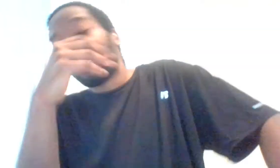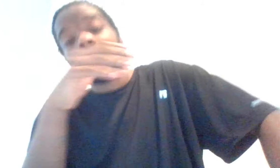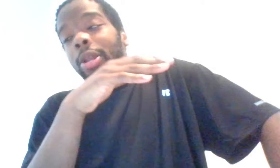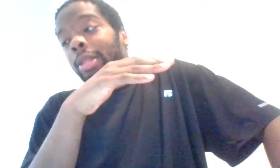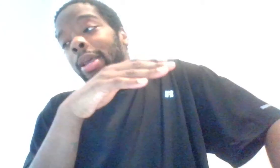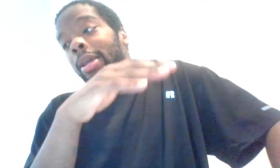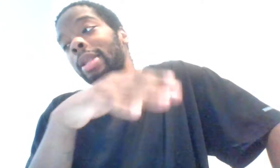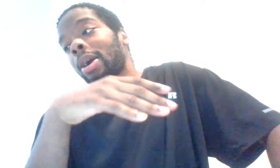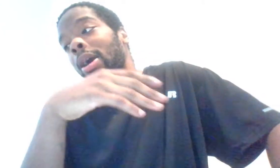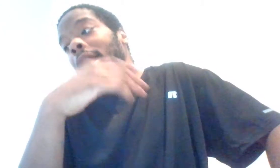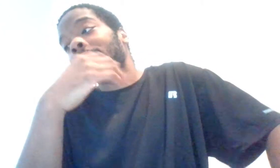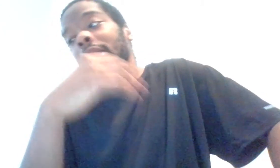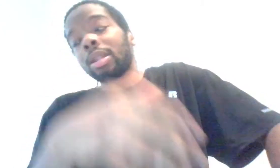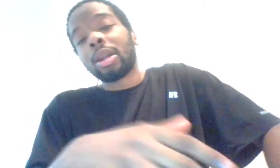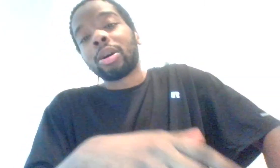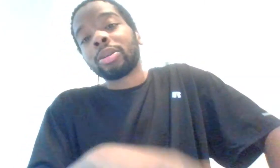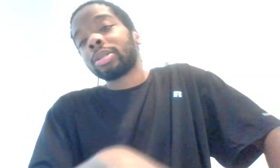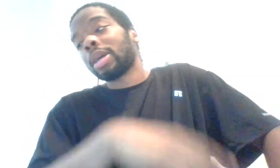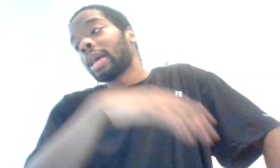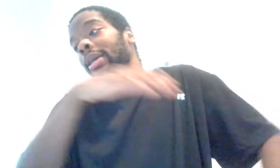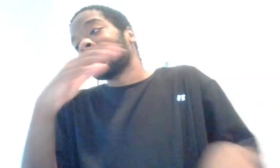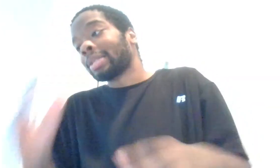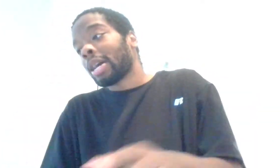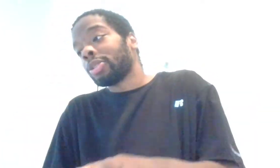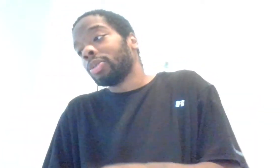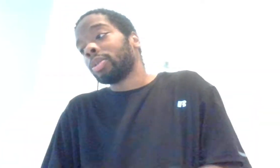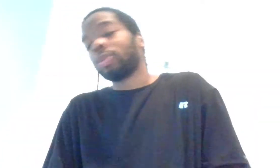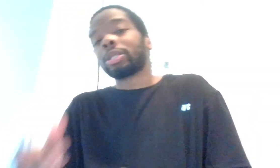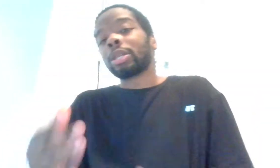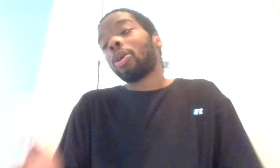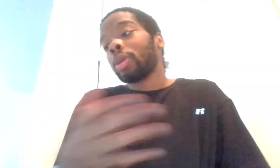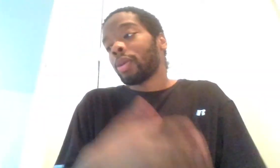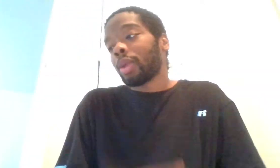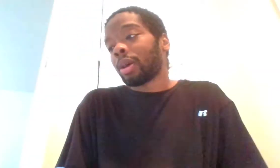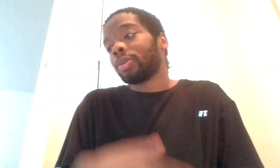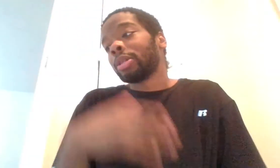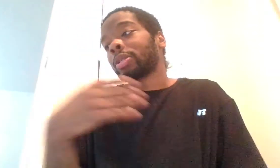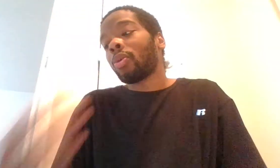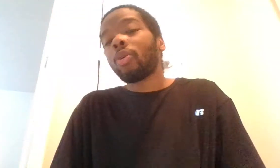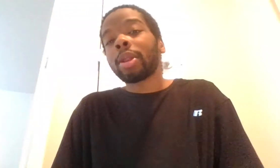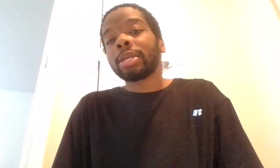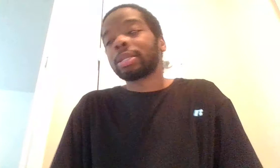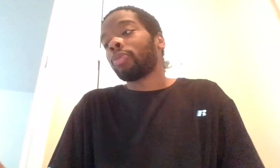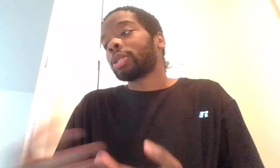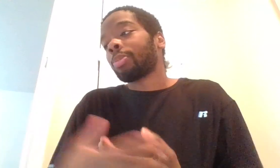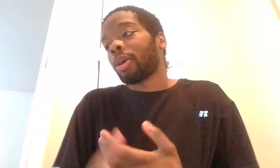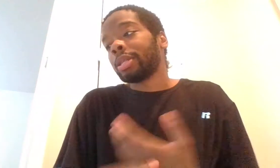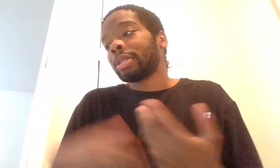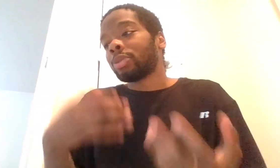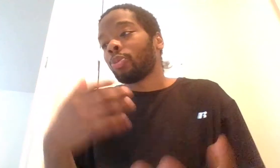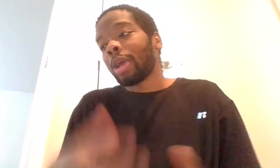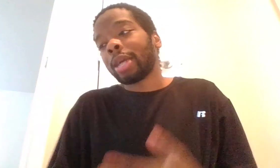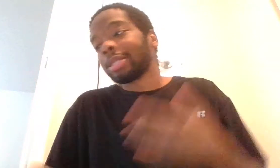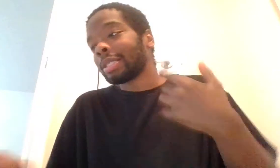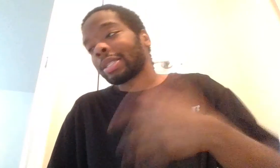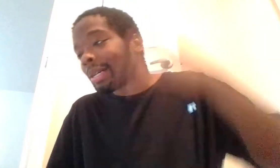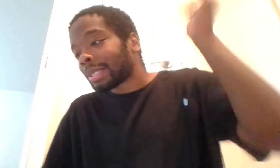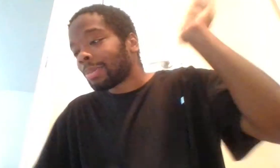under anything. Now, I can get in laws, can get in the statutes, which is the coding of the law. That's the ordinance, which is the law. It's regulations, customs,